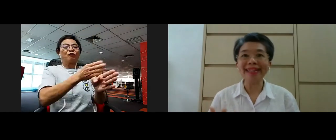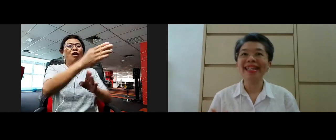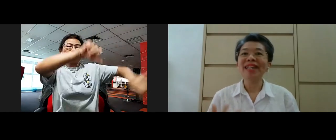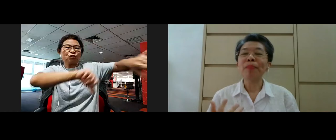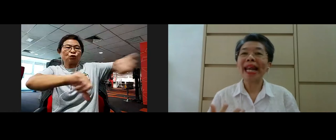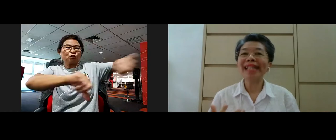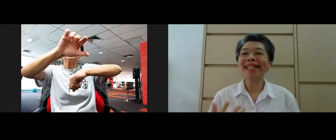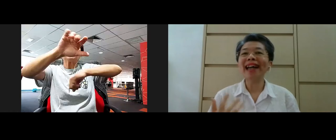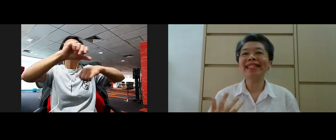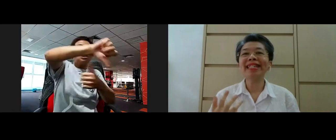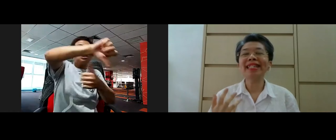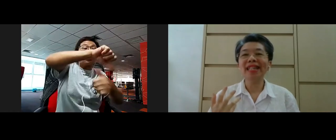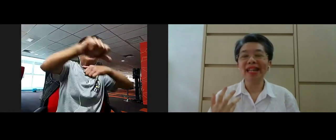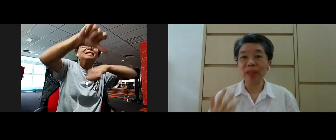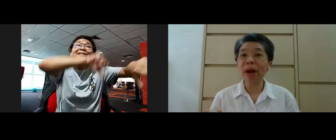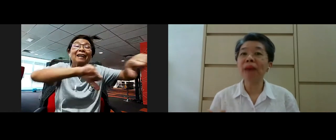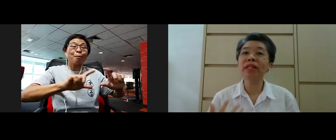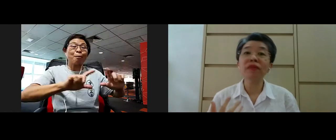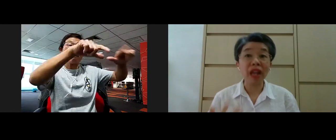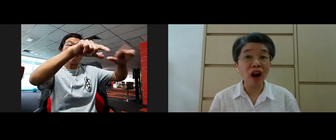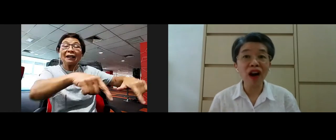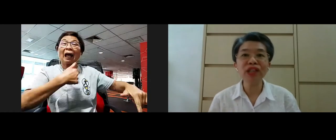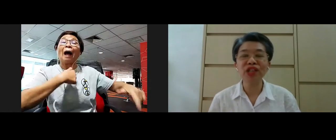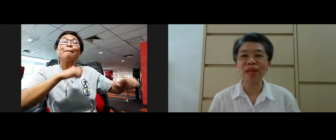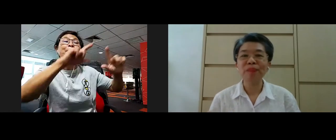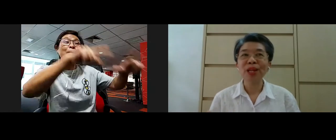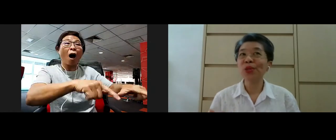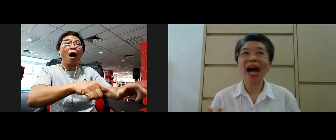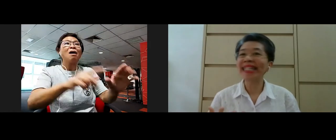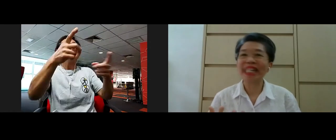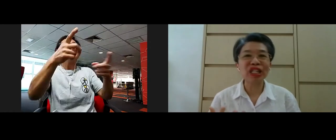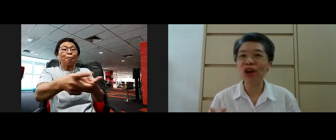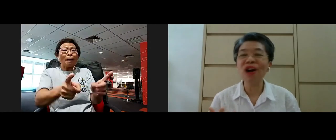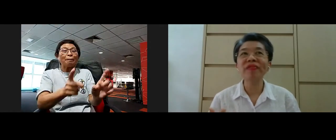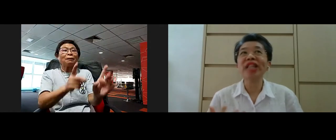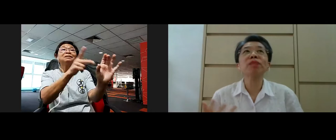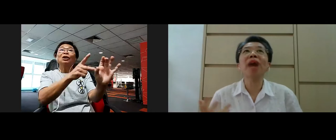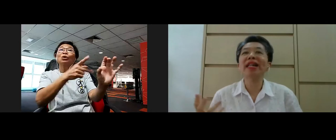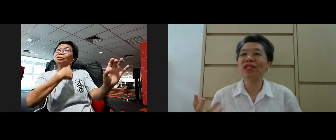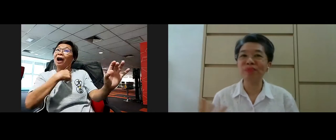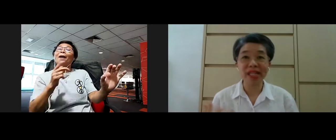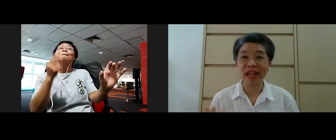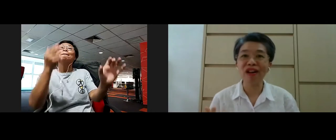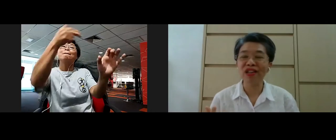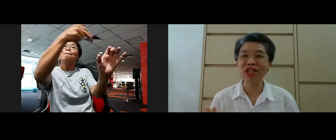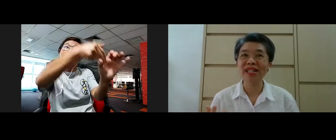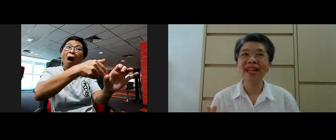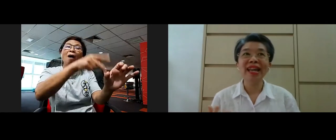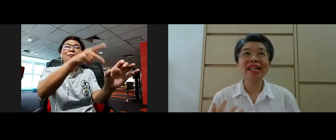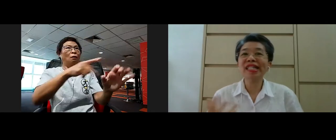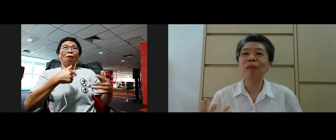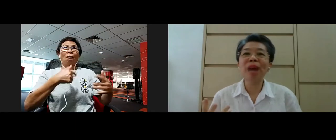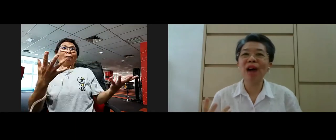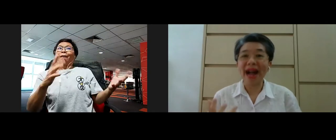and placed under the Department of Psychology. So I did not aspire to be a psychologist.